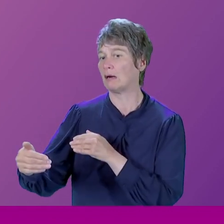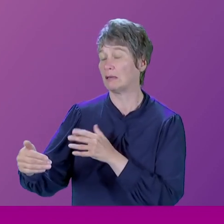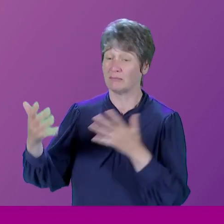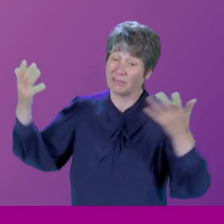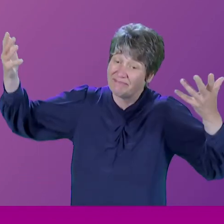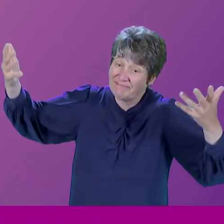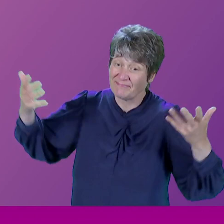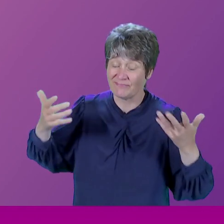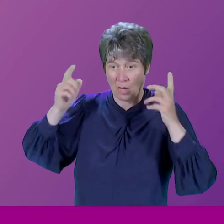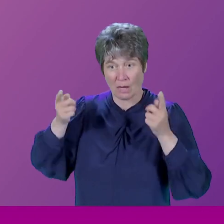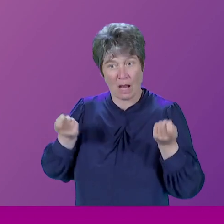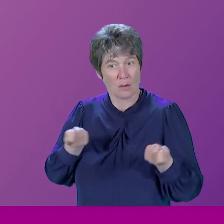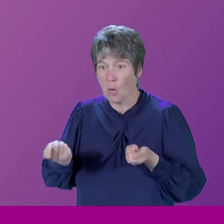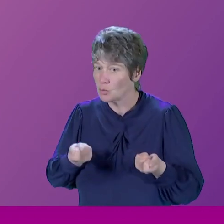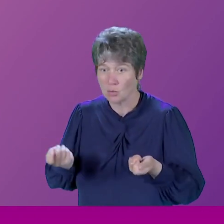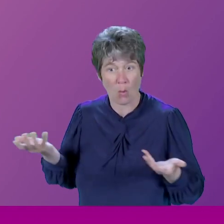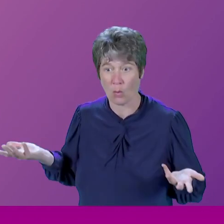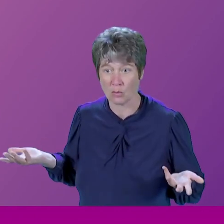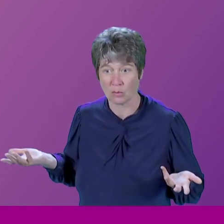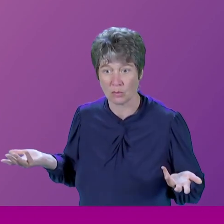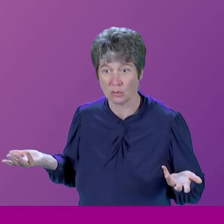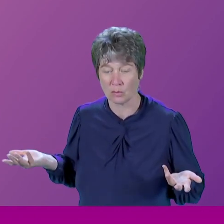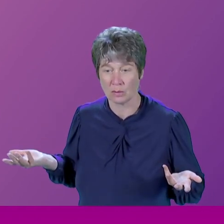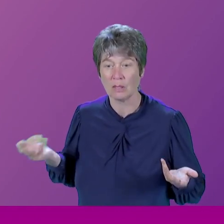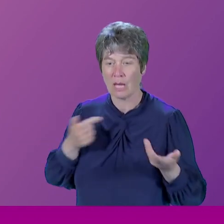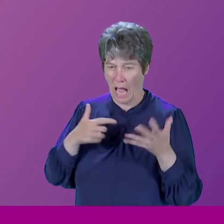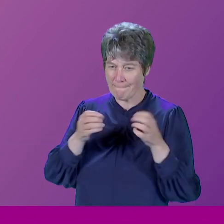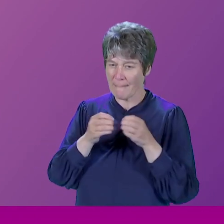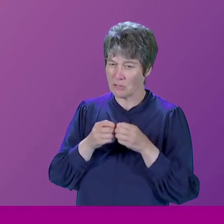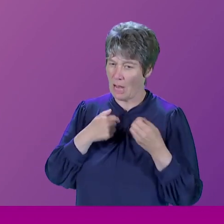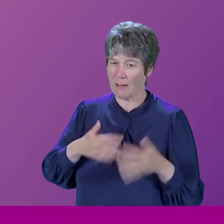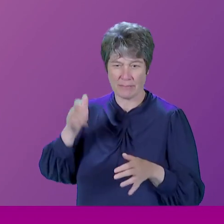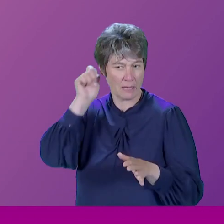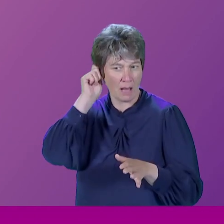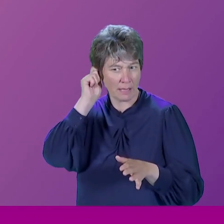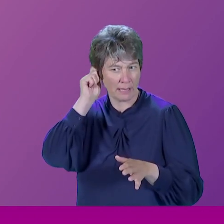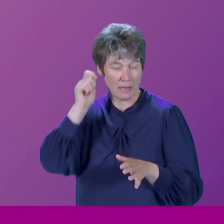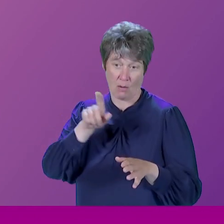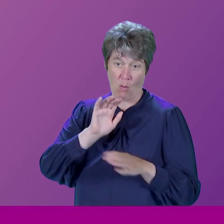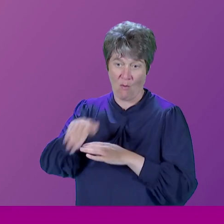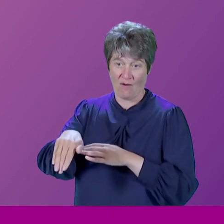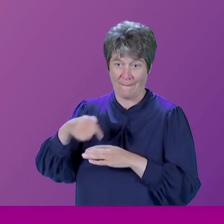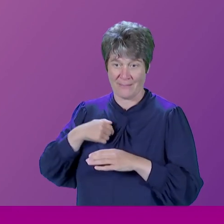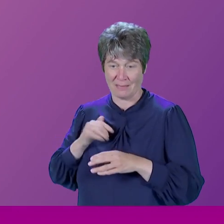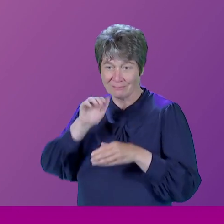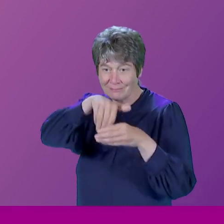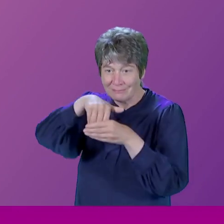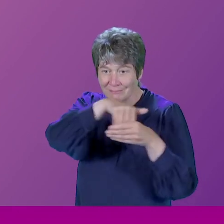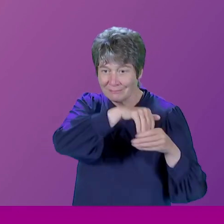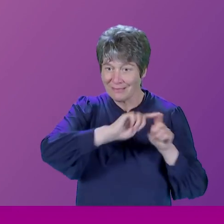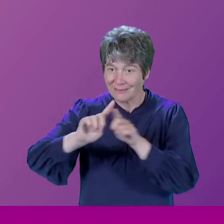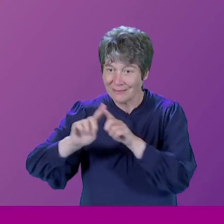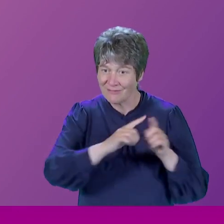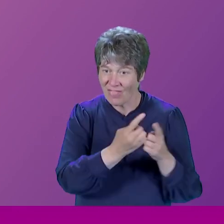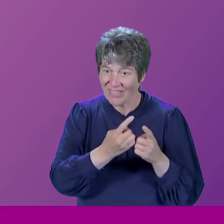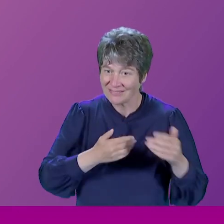control these things. And as I've already mentioned, I've been very lucky to go on and do other things. But I think it all came to